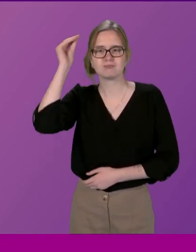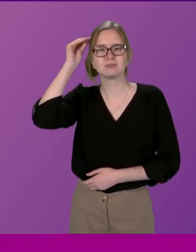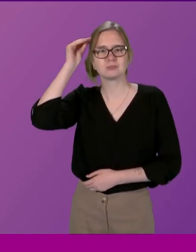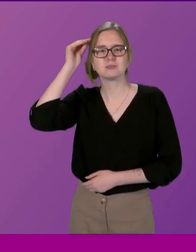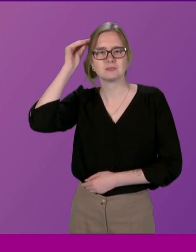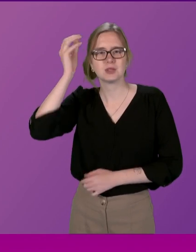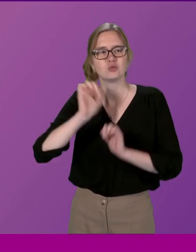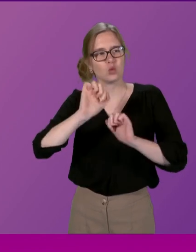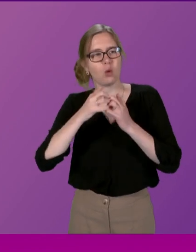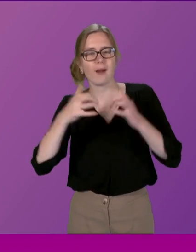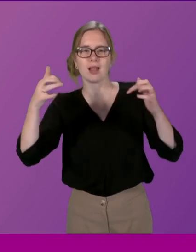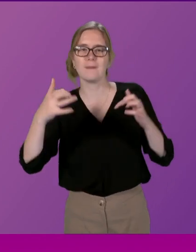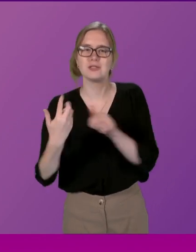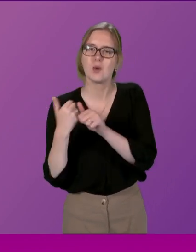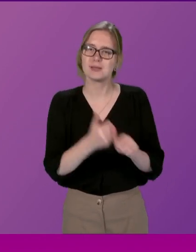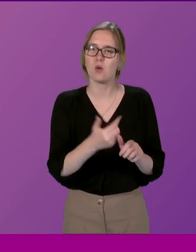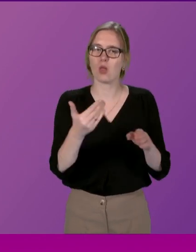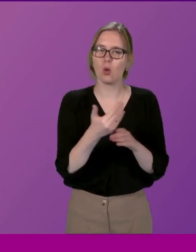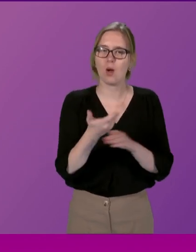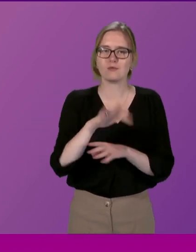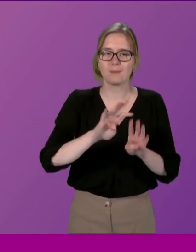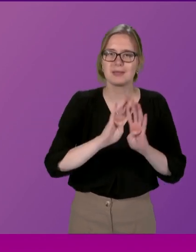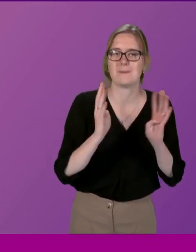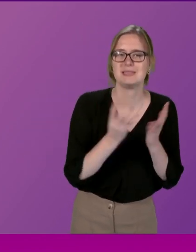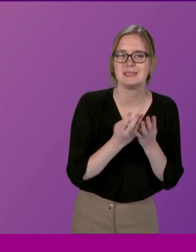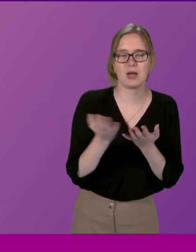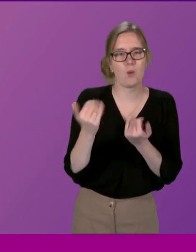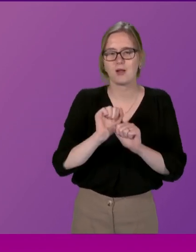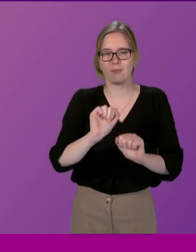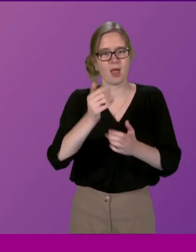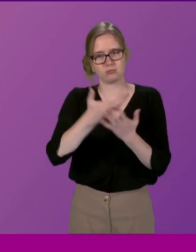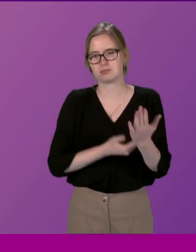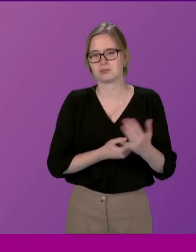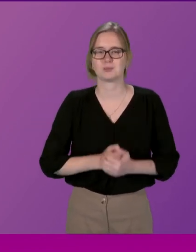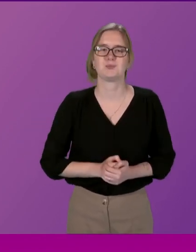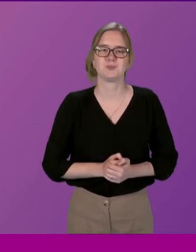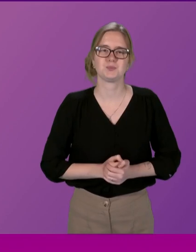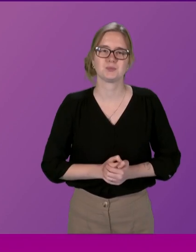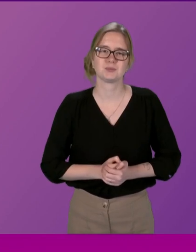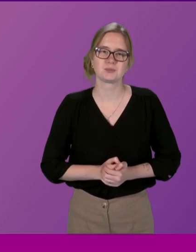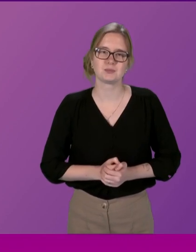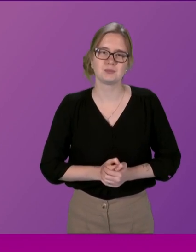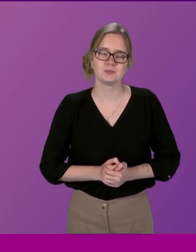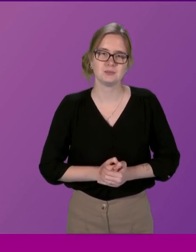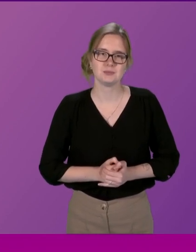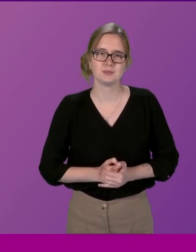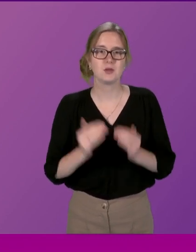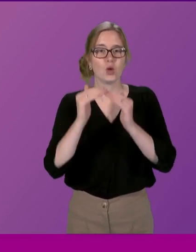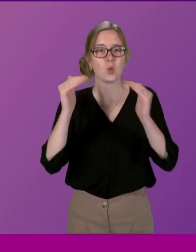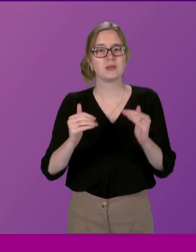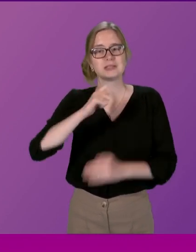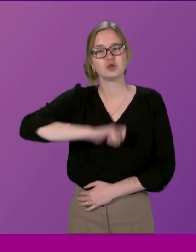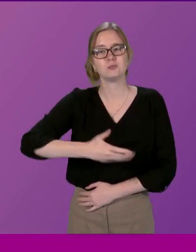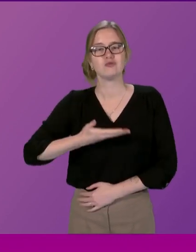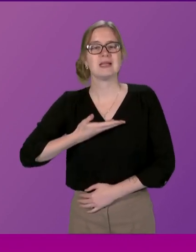time so I support the work of the committee and I welcome this on the equalities human rights and civil